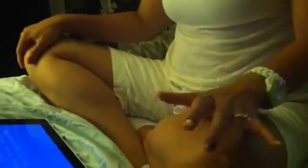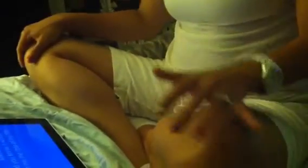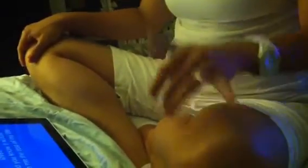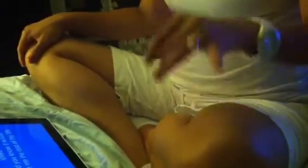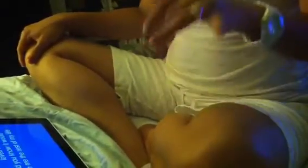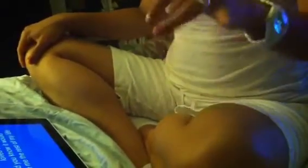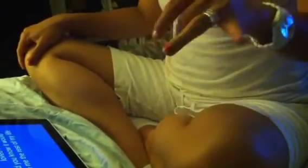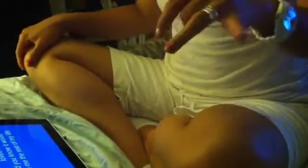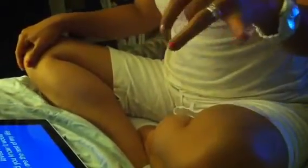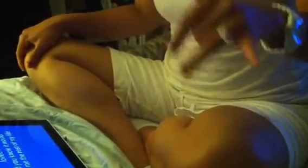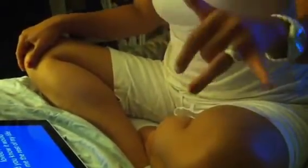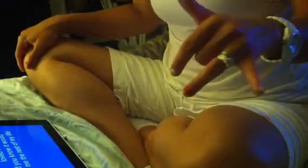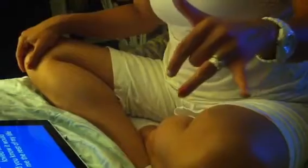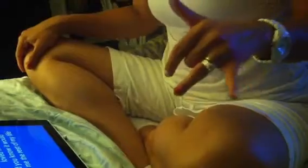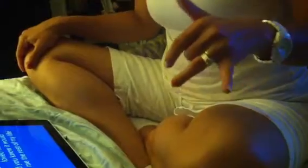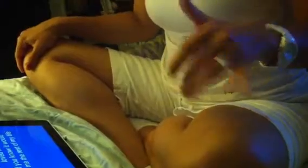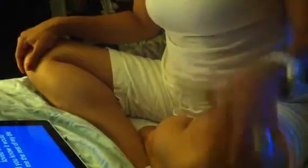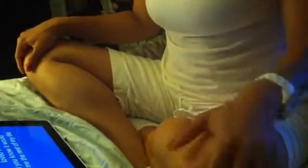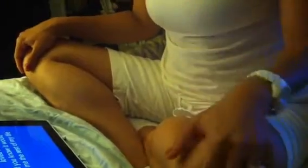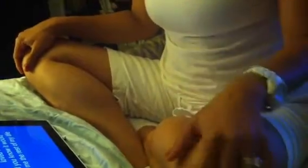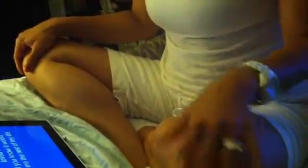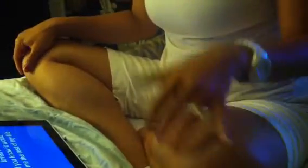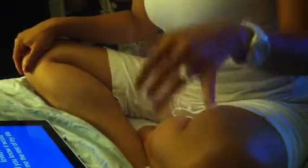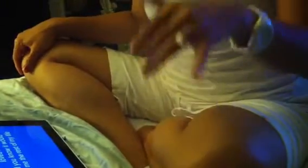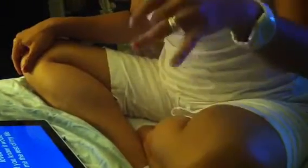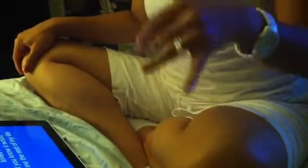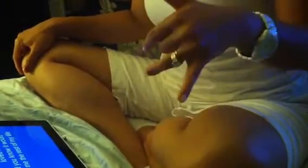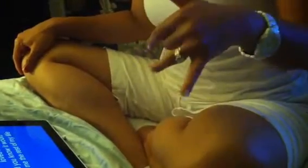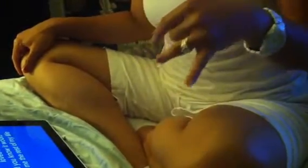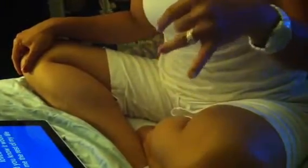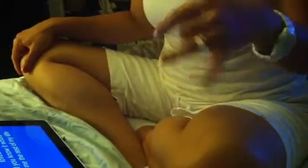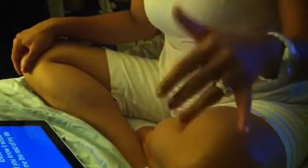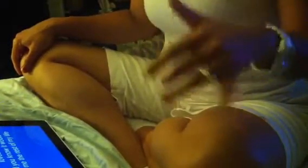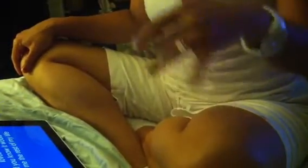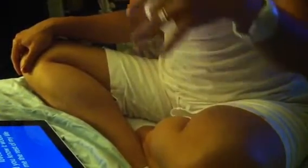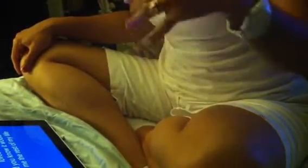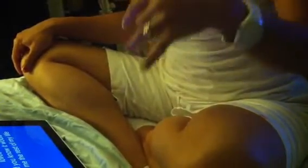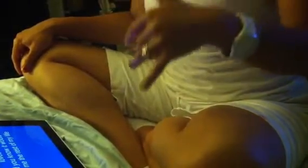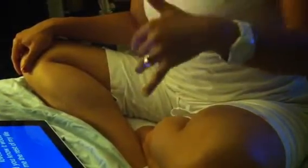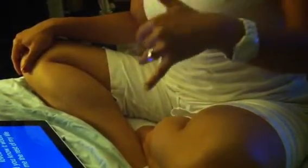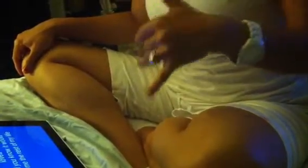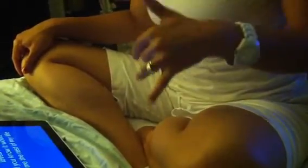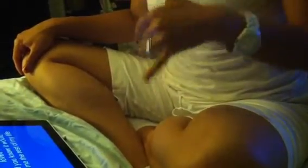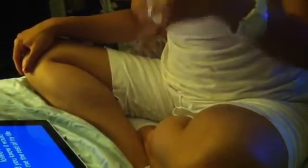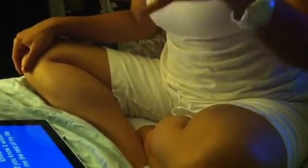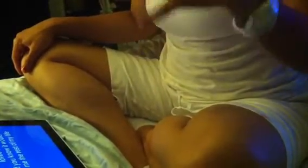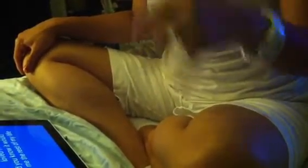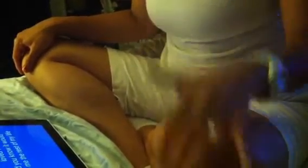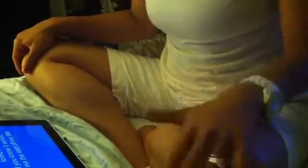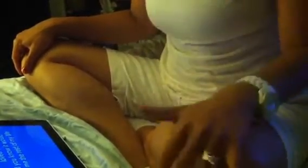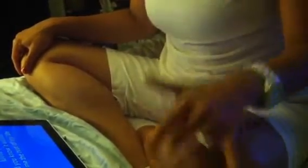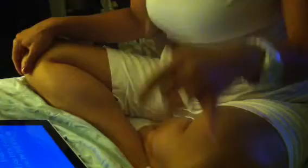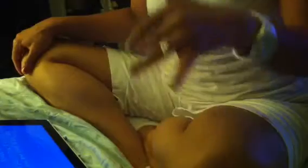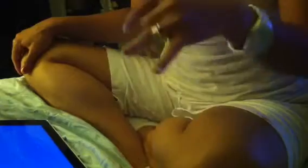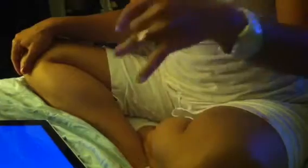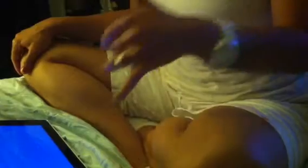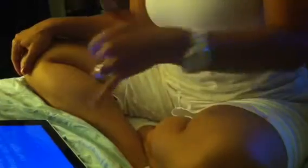When you told me you loved me, did you know it would take me the rest of my life?